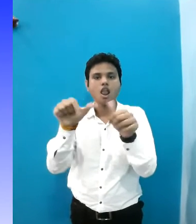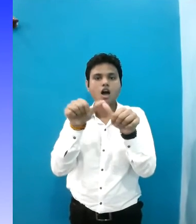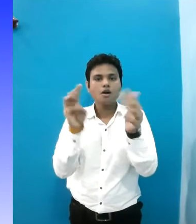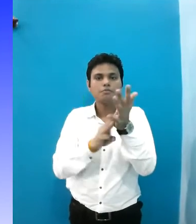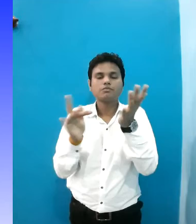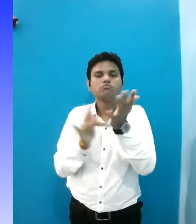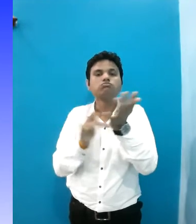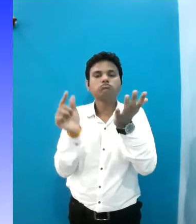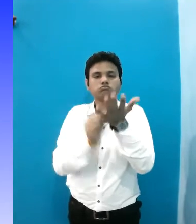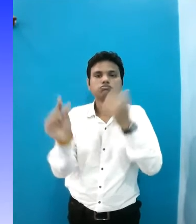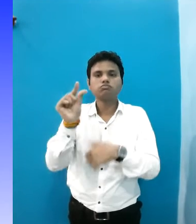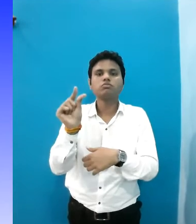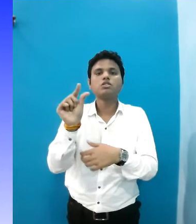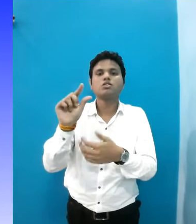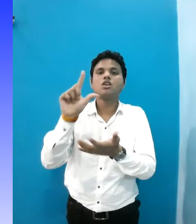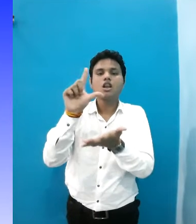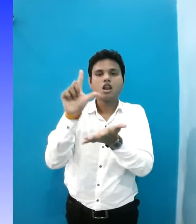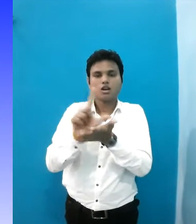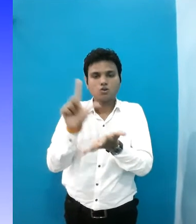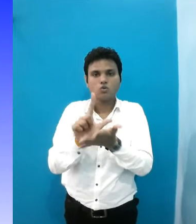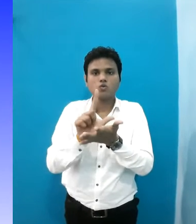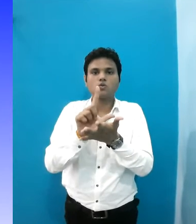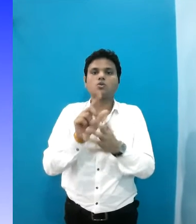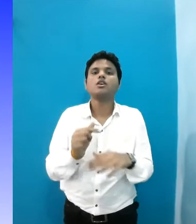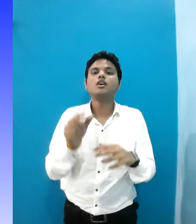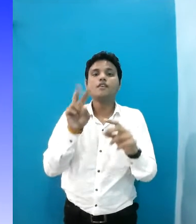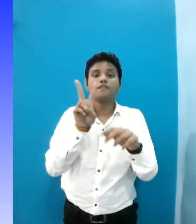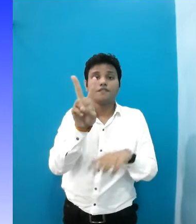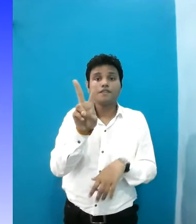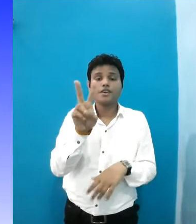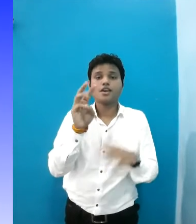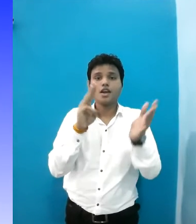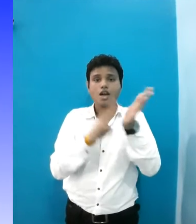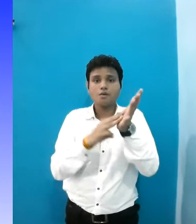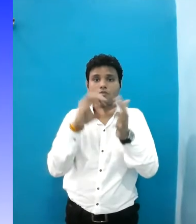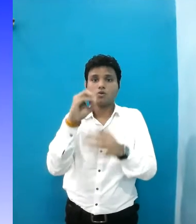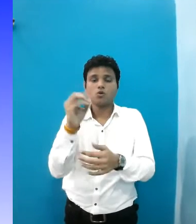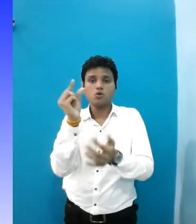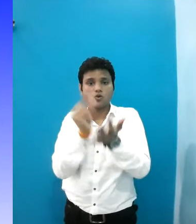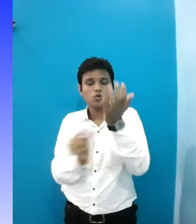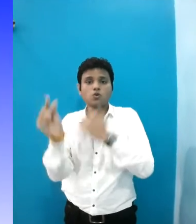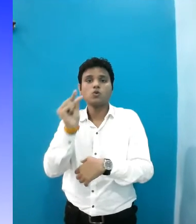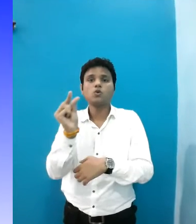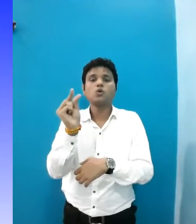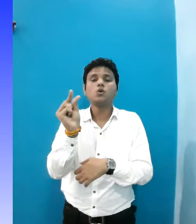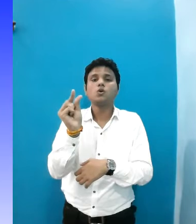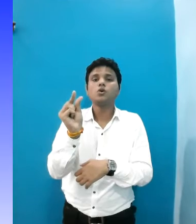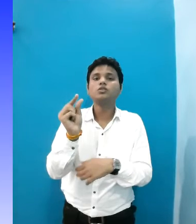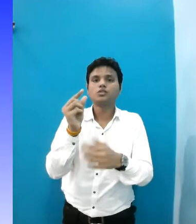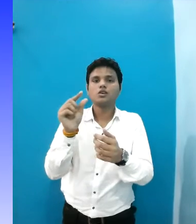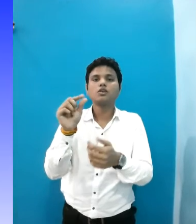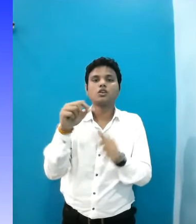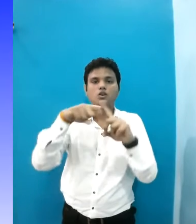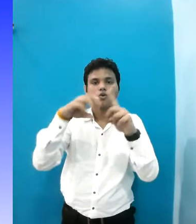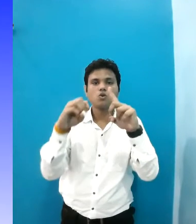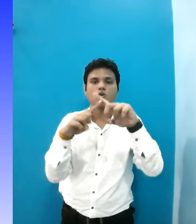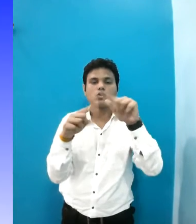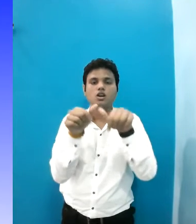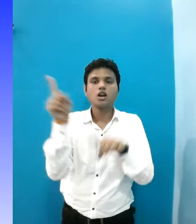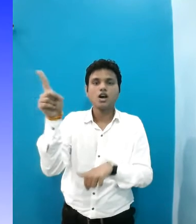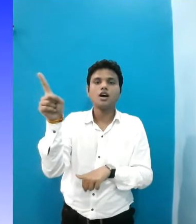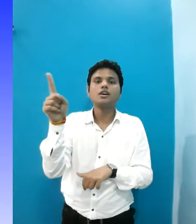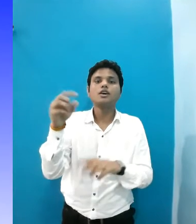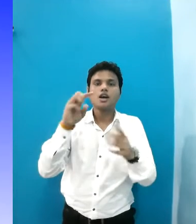Abdul Kalam Technical University, AKTU, Lakhno, Vardaman Mahavir Open University, VMOU,